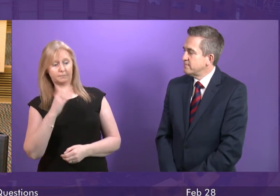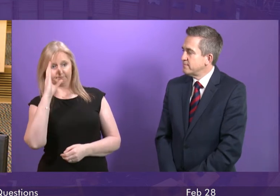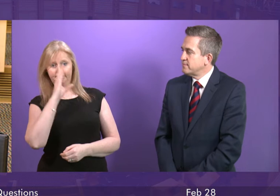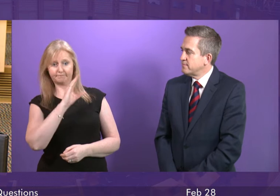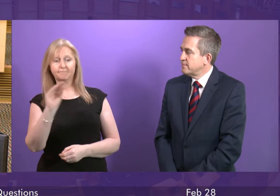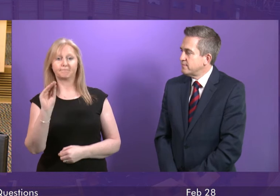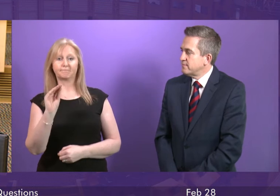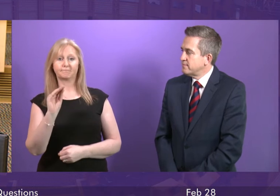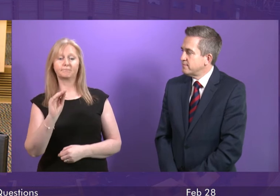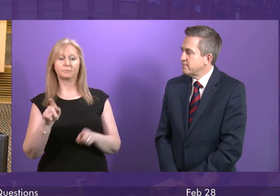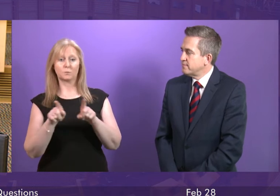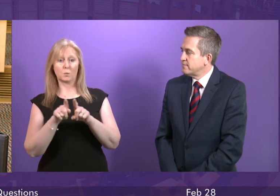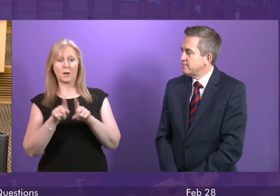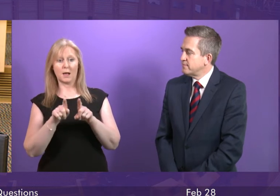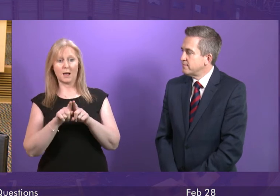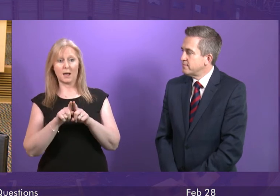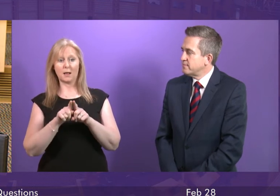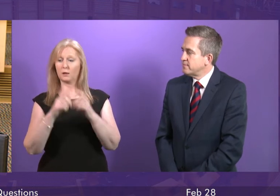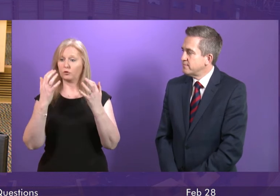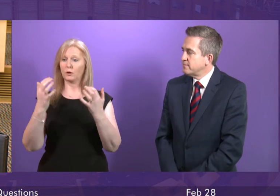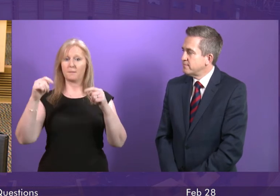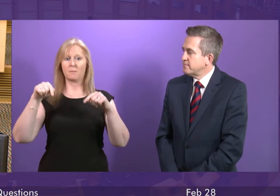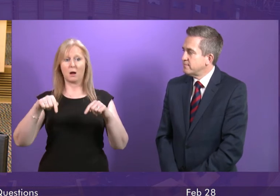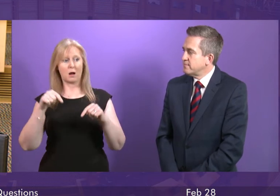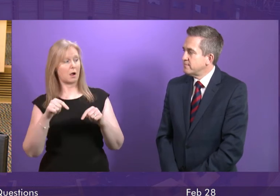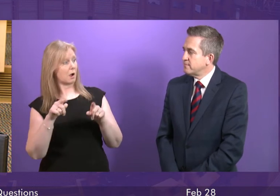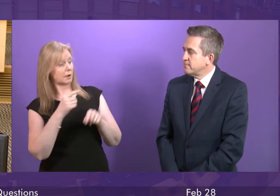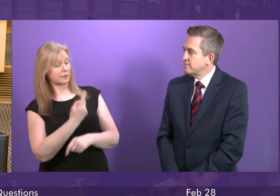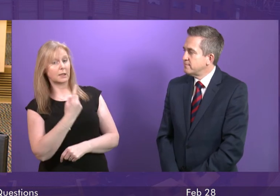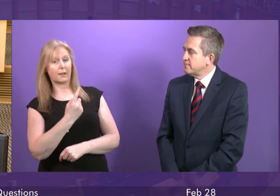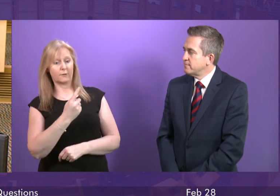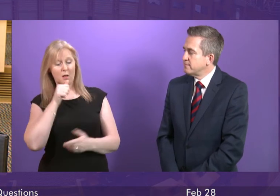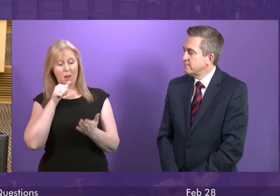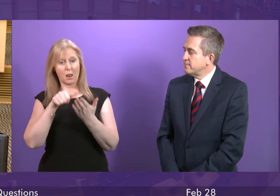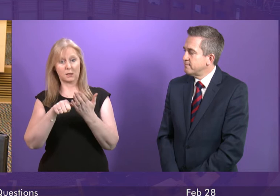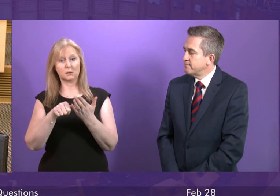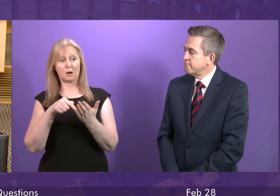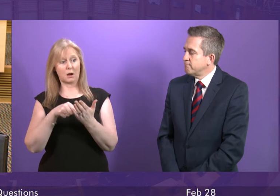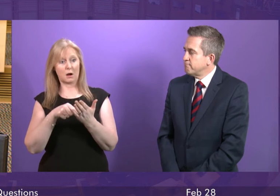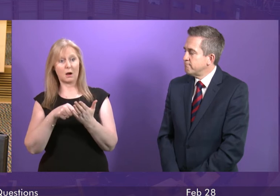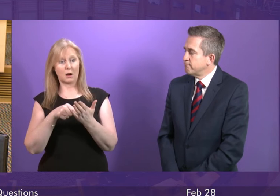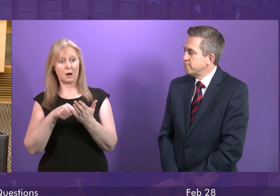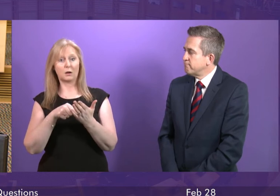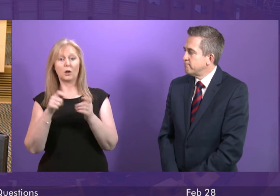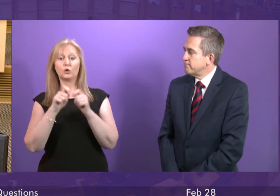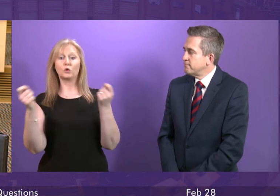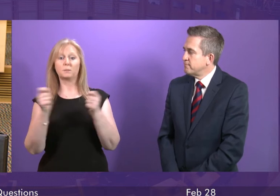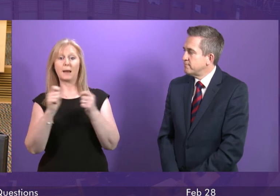to the Chamber, and indeed to Jackson Carlaw in particular, to a letter that is in today's Times newspaper, signed by